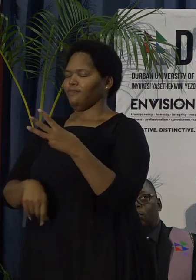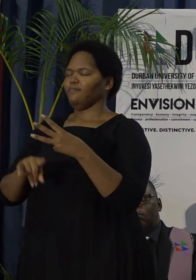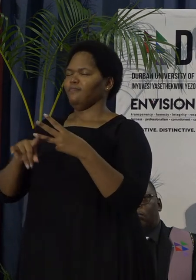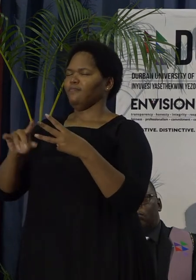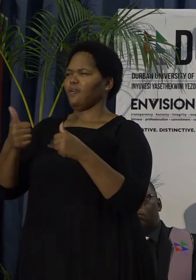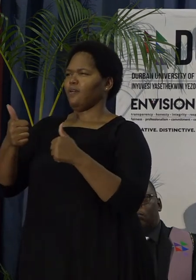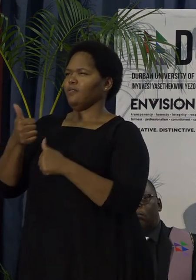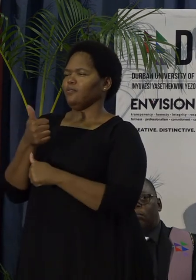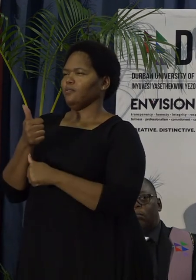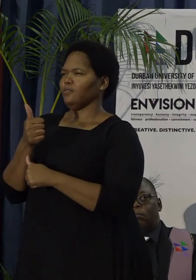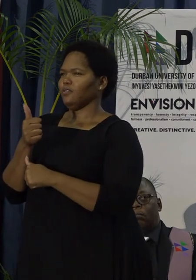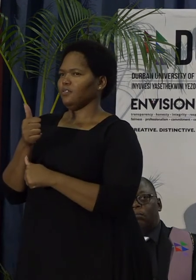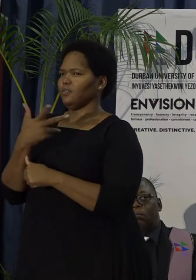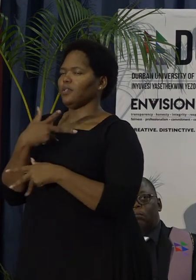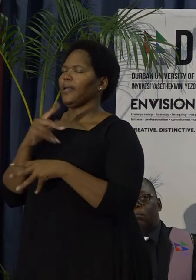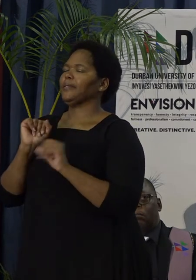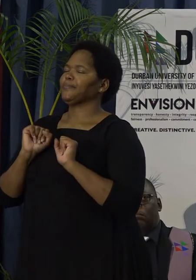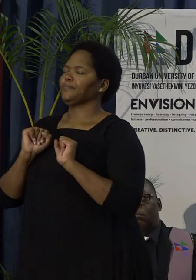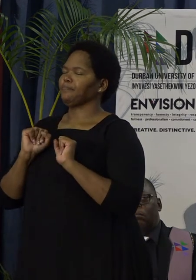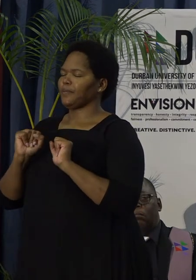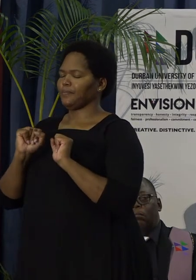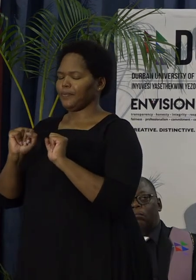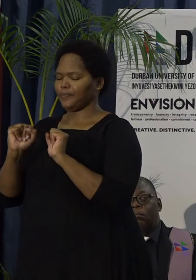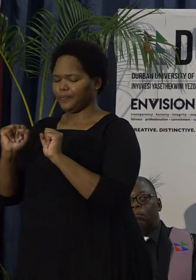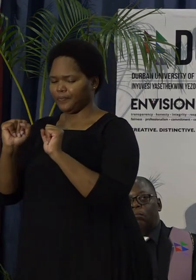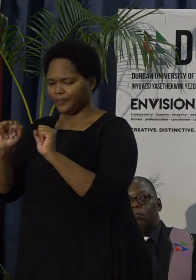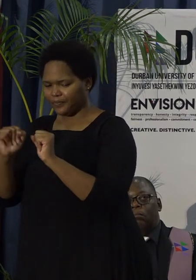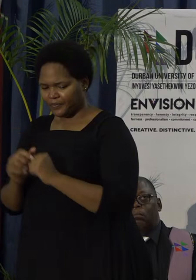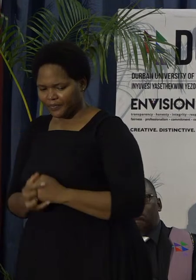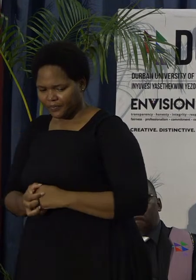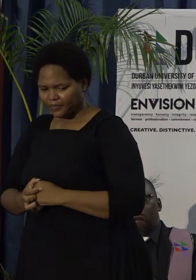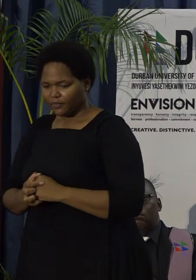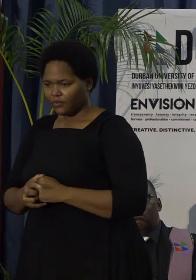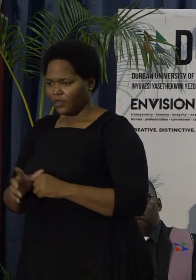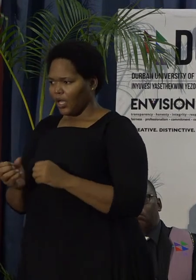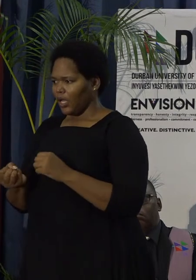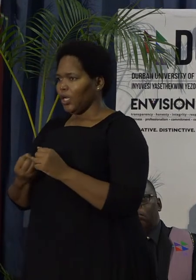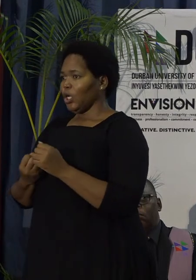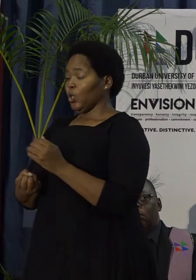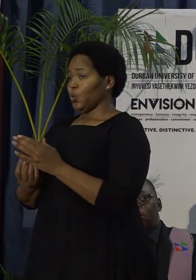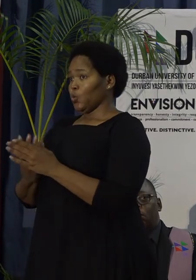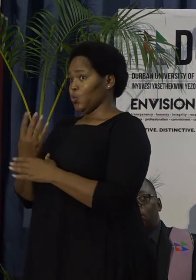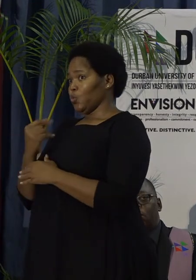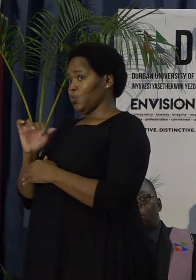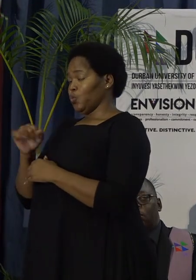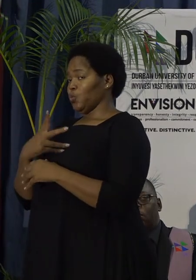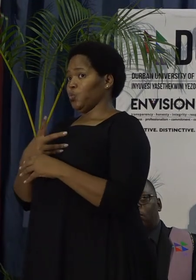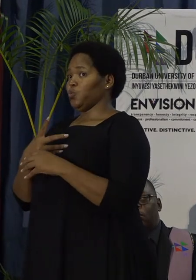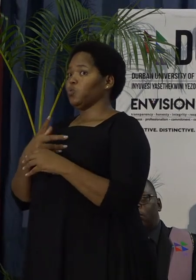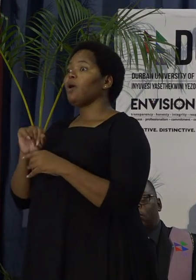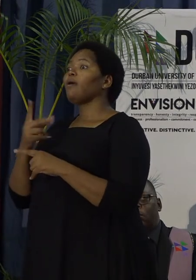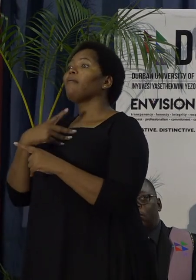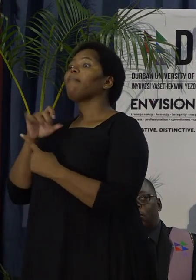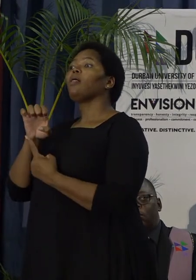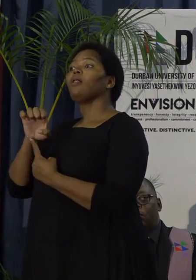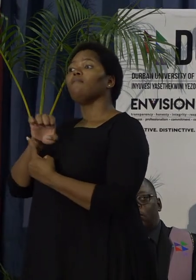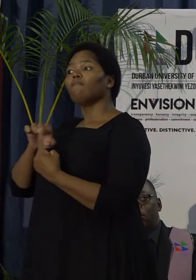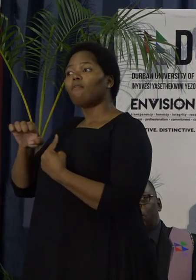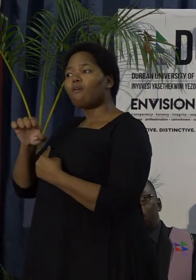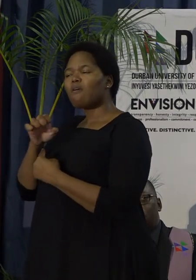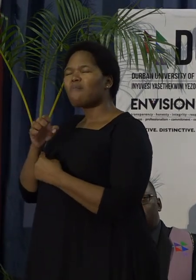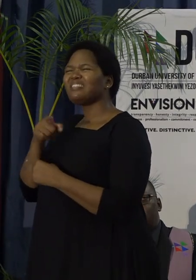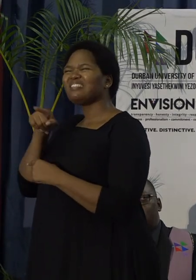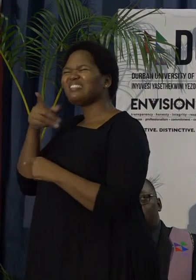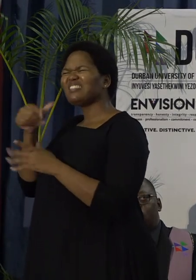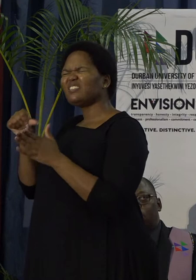sustainability. Green ecosystems is about making environmental sustainability a